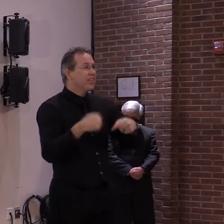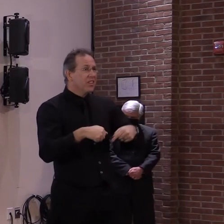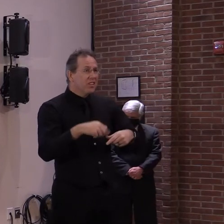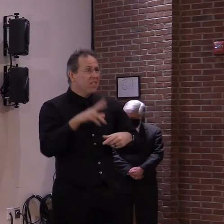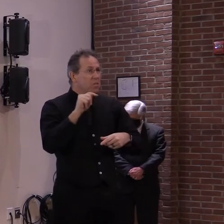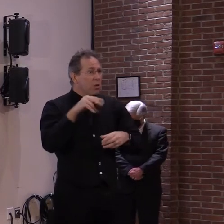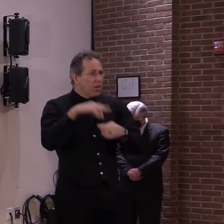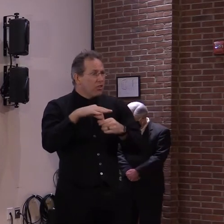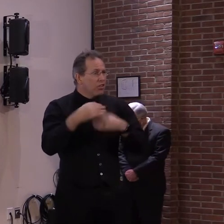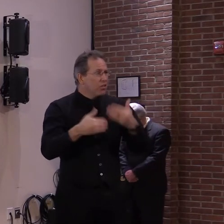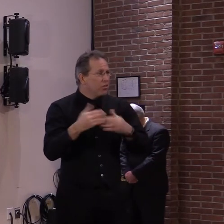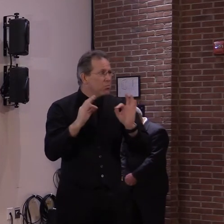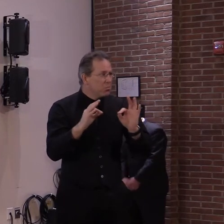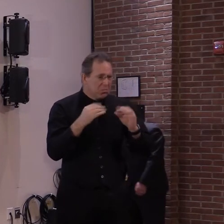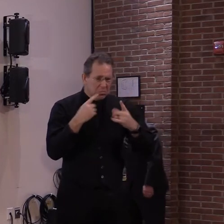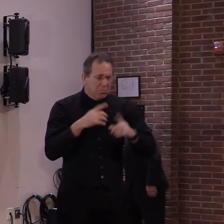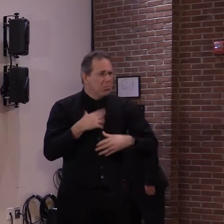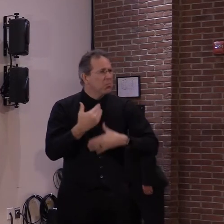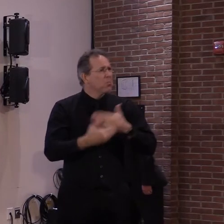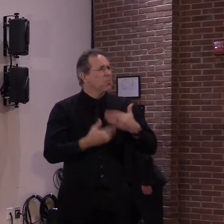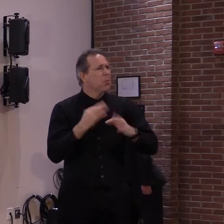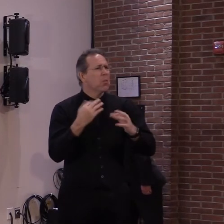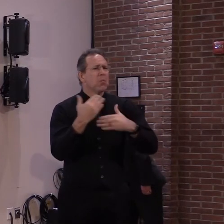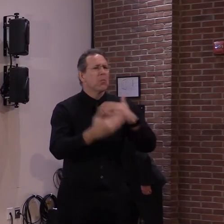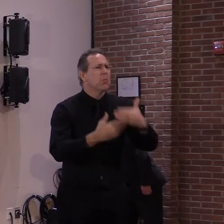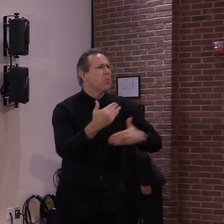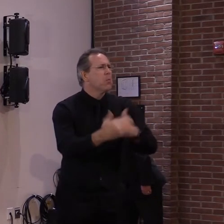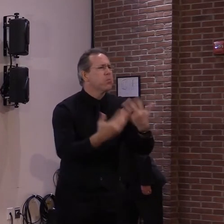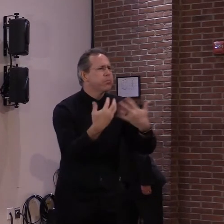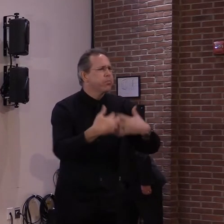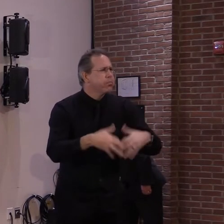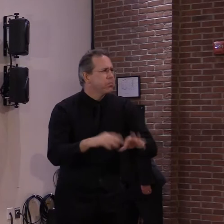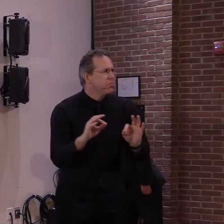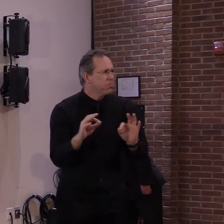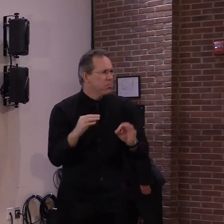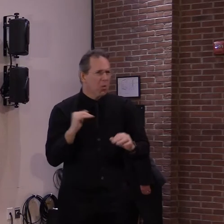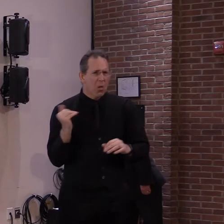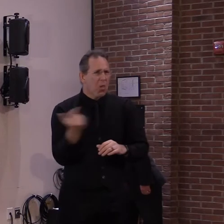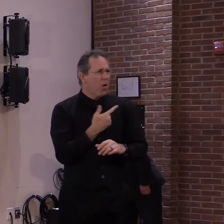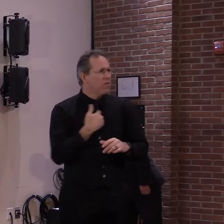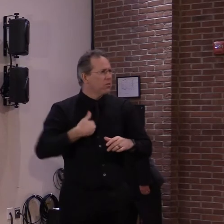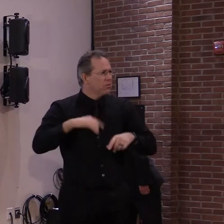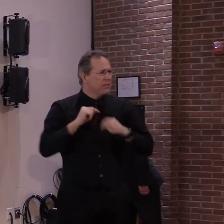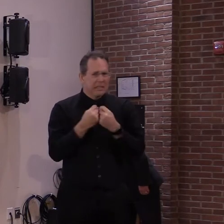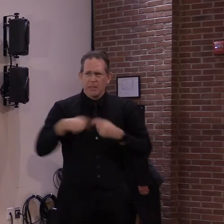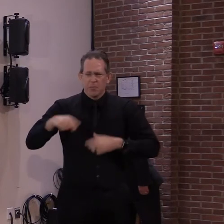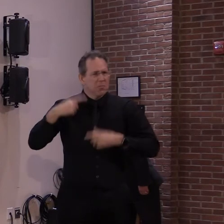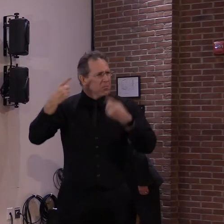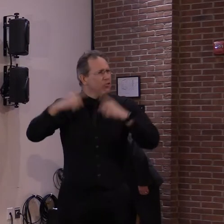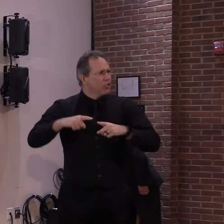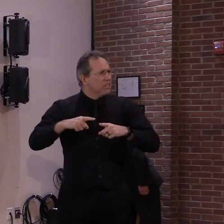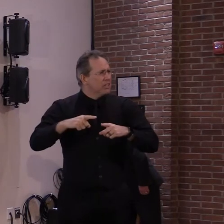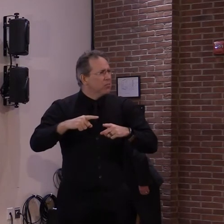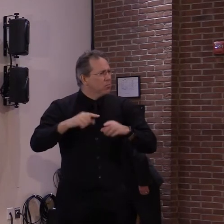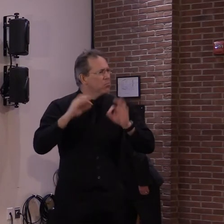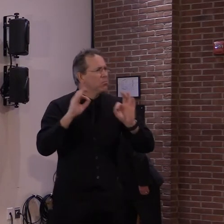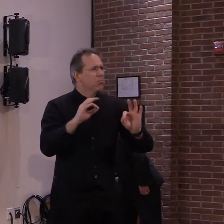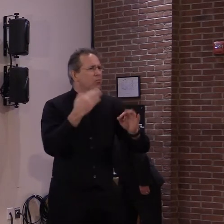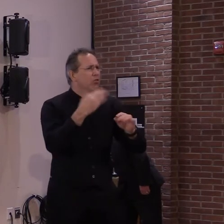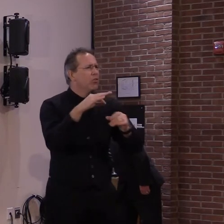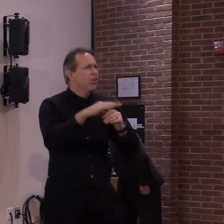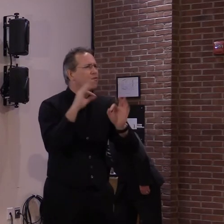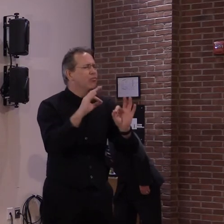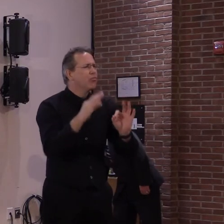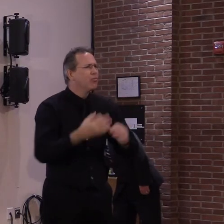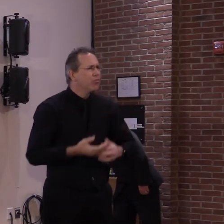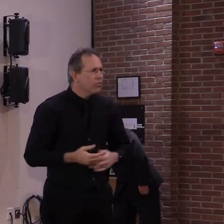and the Senate, um, saying just that. So, again, condemning the actions, uh, of the, of what happened